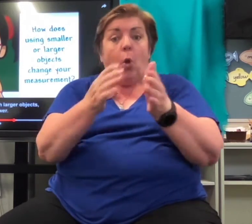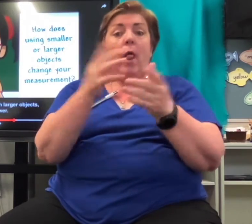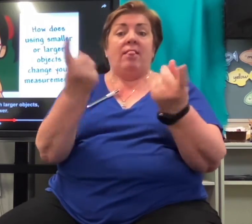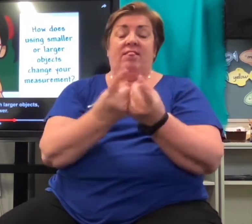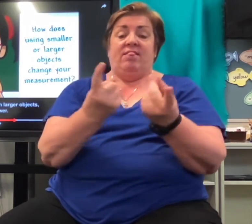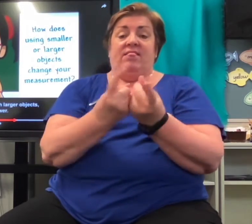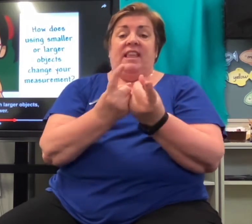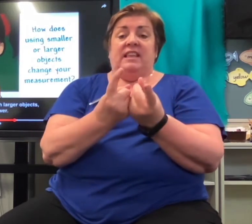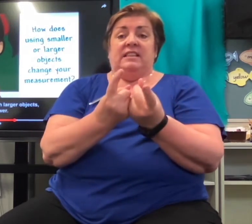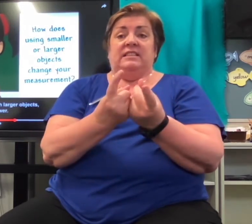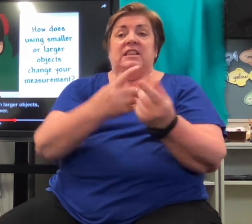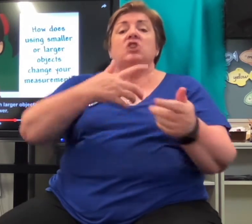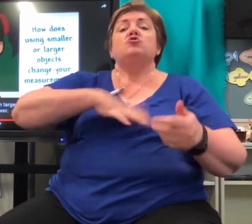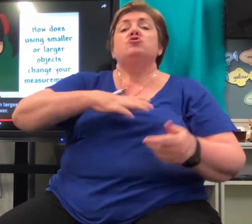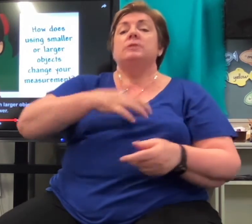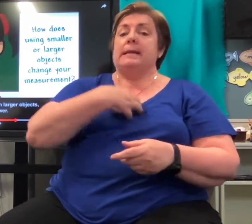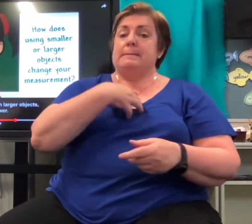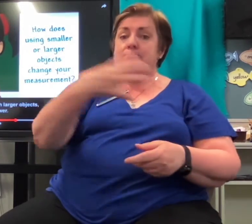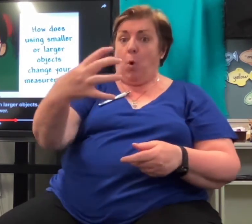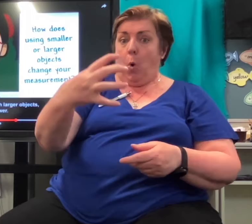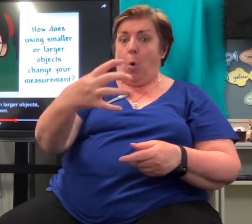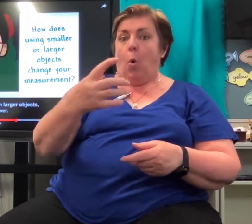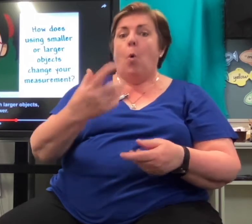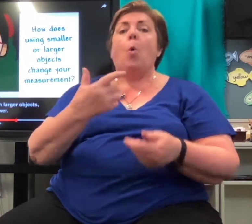measure with larger objects, you use fewer.